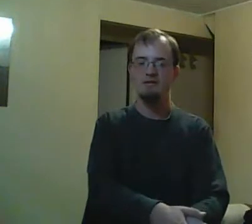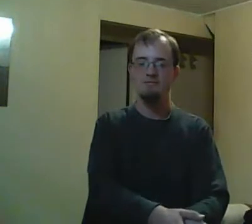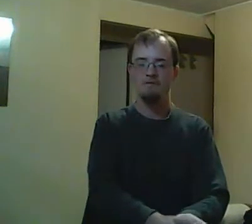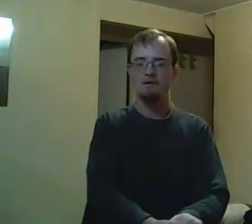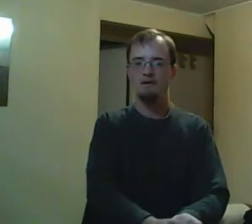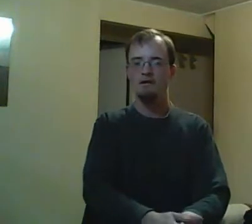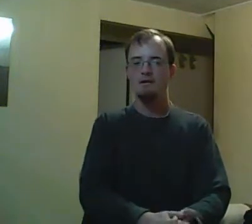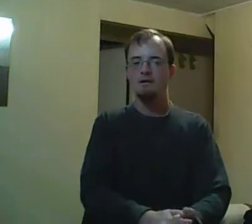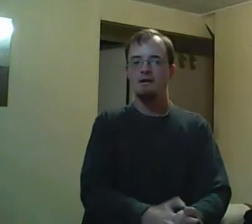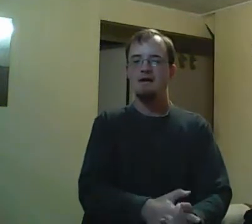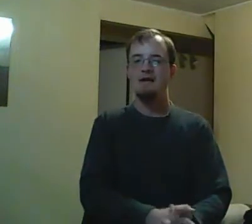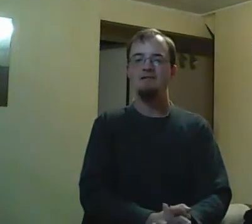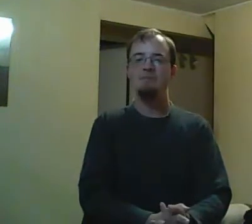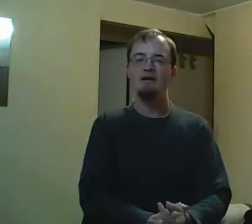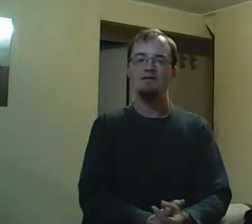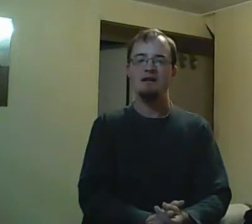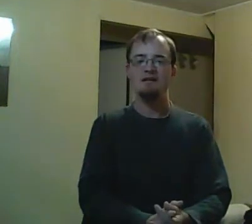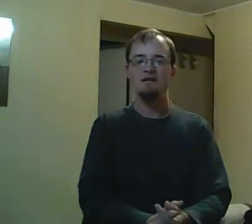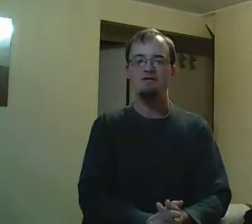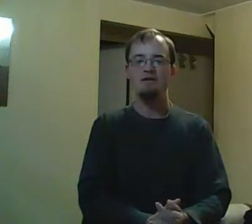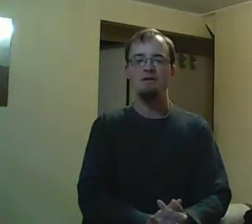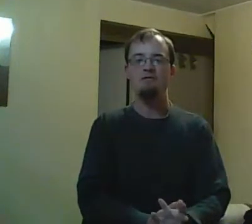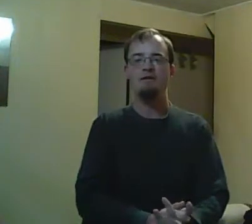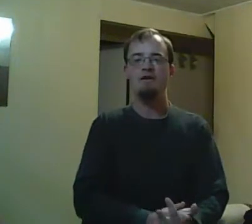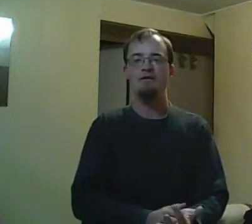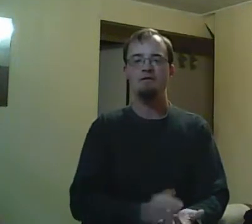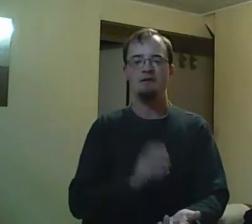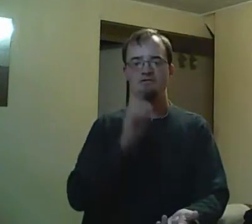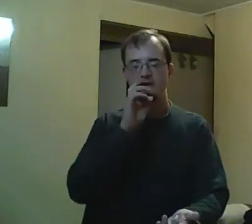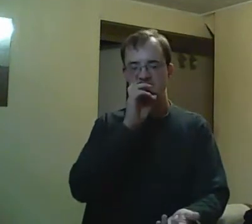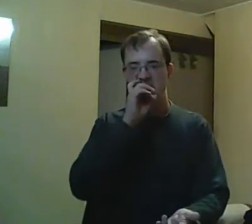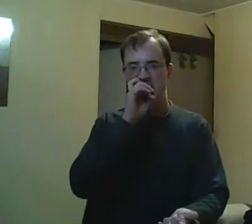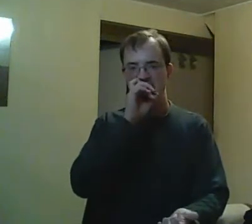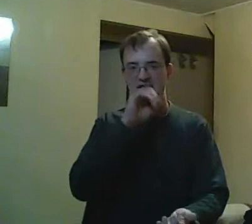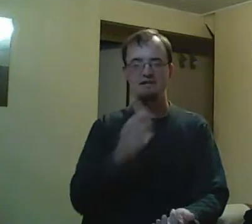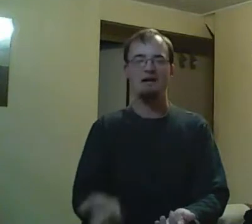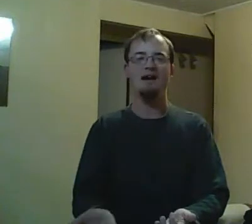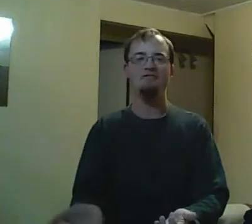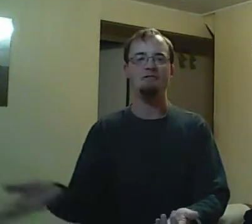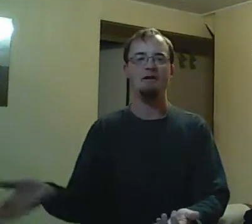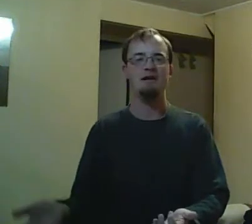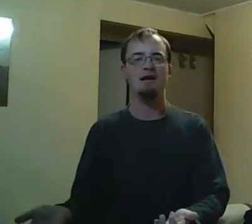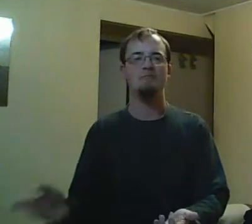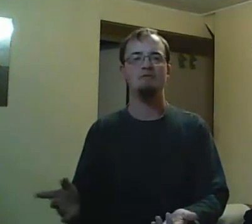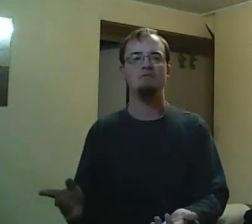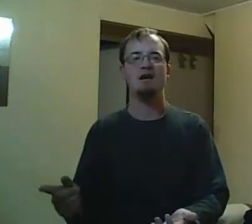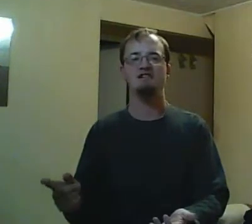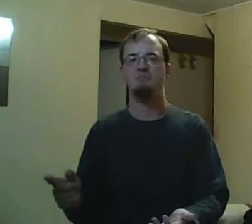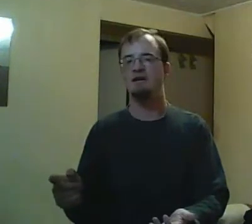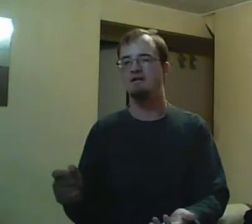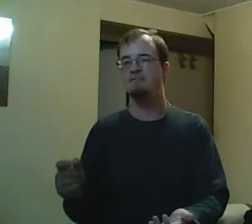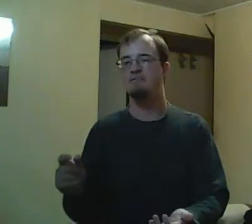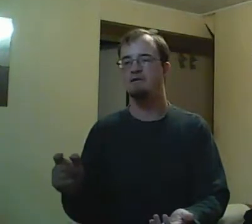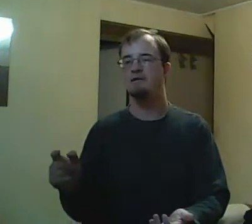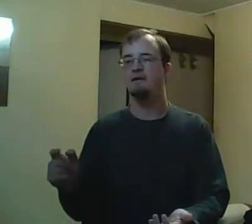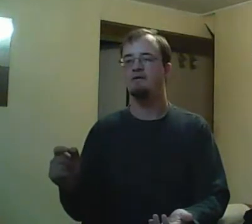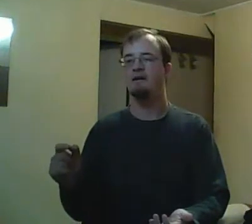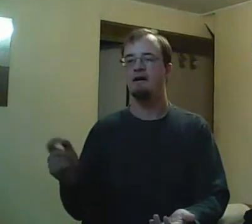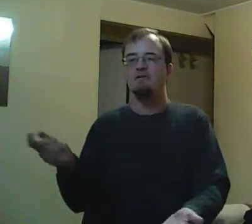is that it's a moment of reflection. You can come to the school for an hour a day, well, I mean, for an hour to talk to Sylvia, talk